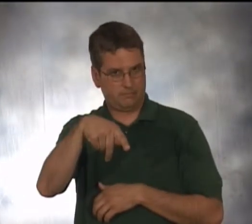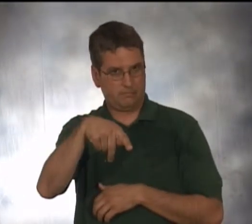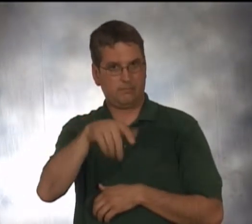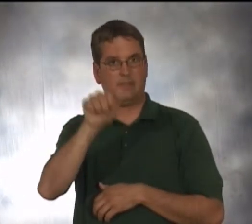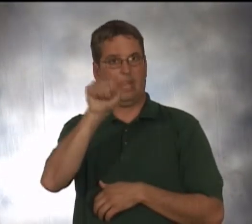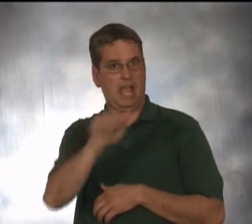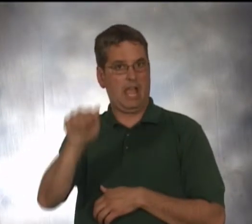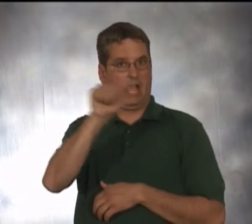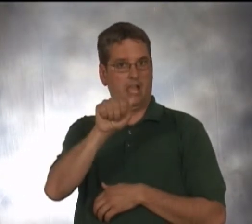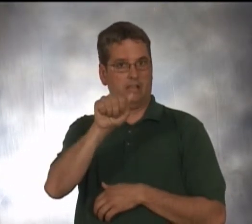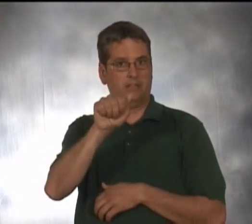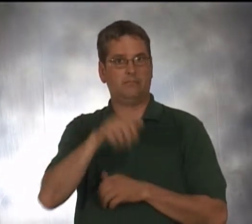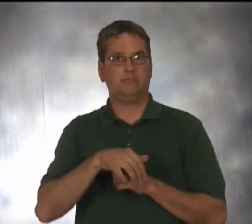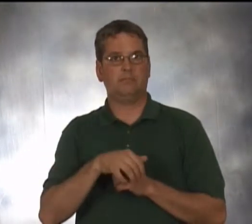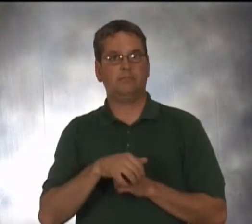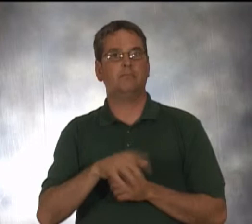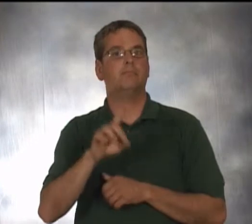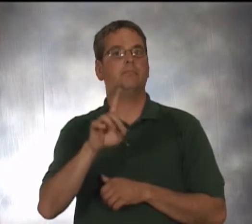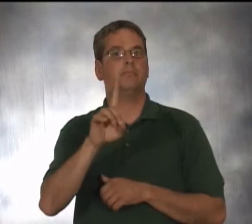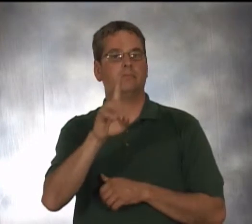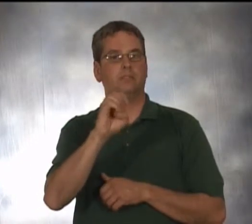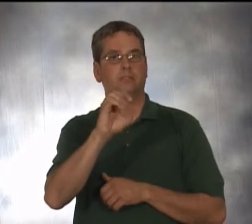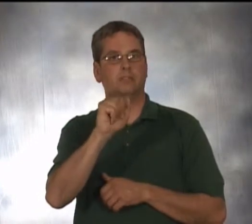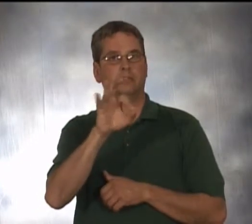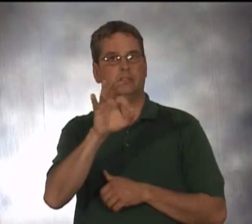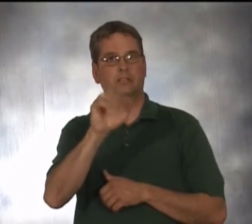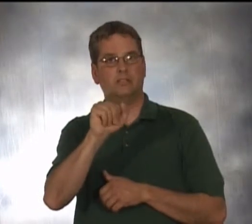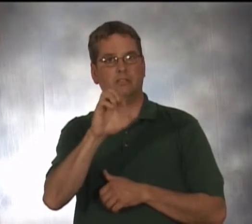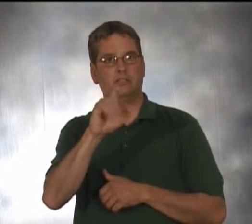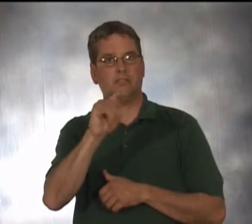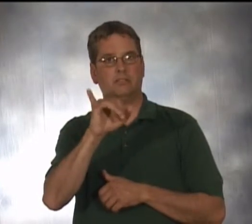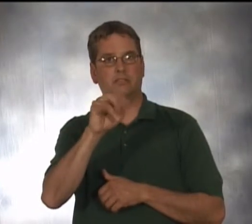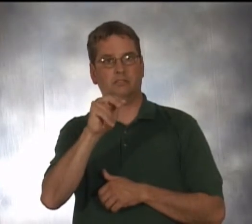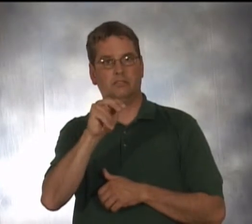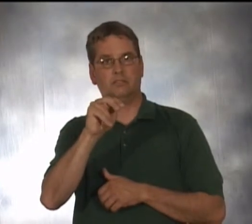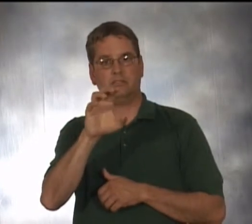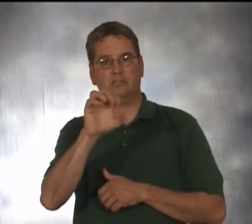DeafActionCenterTexas.org